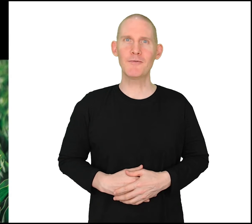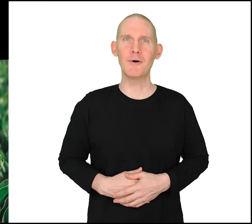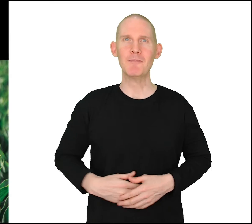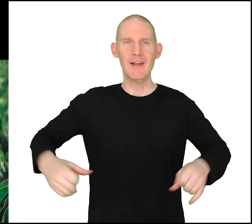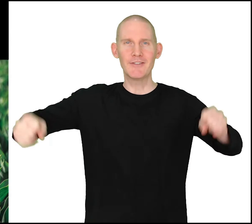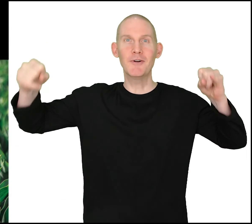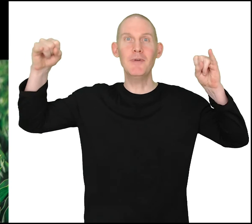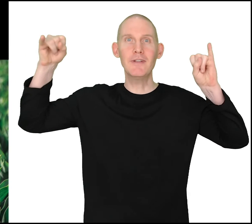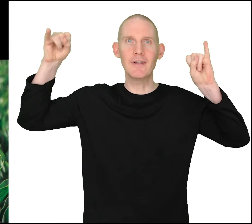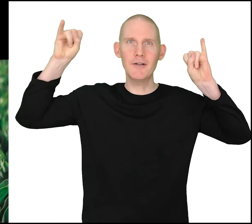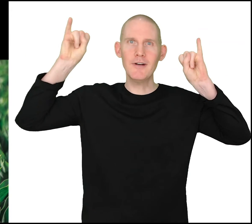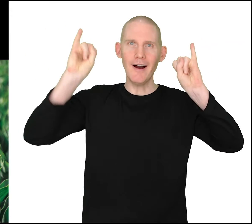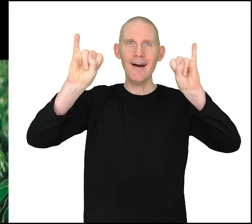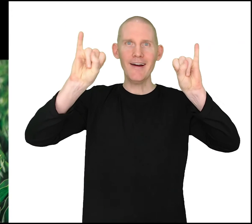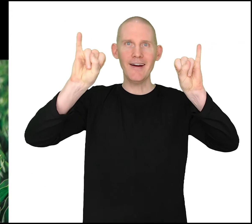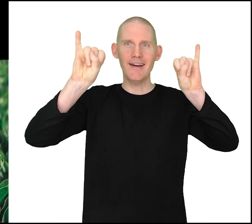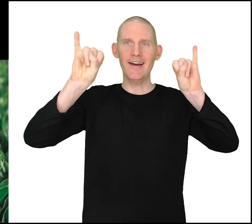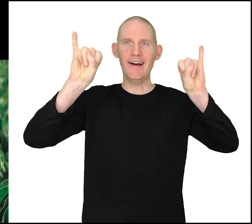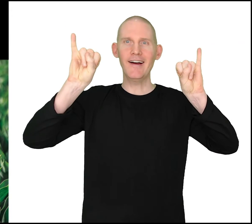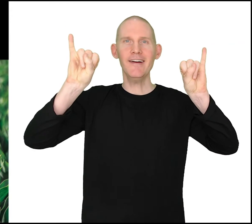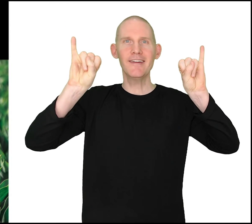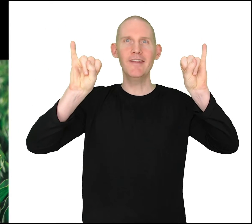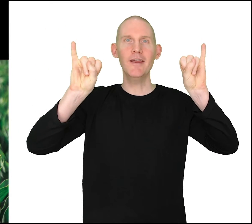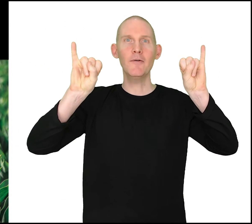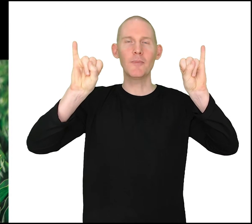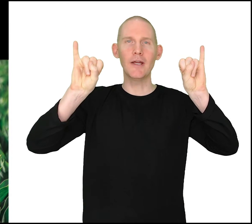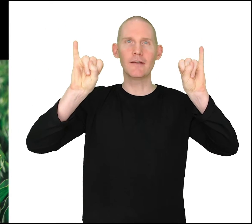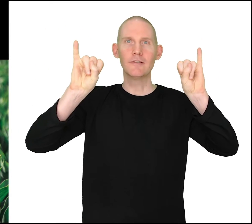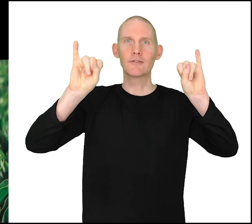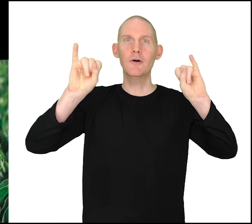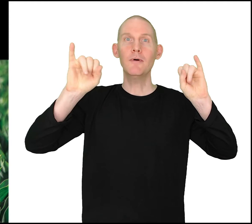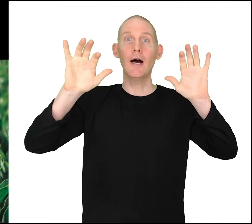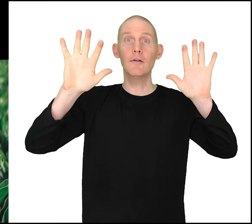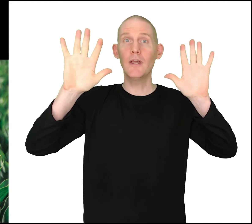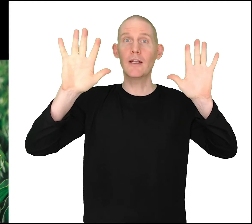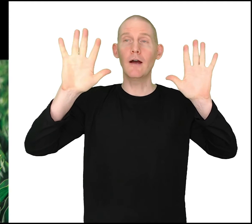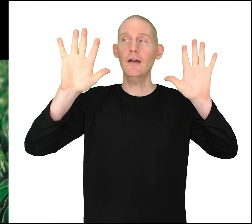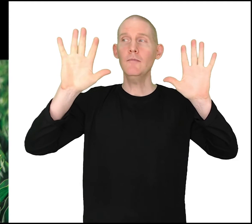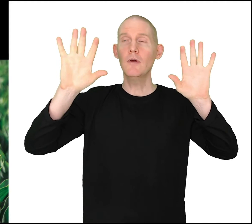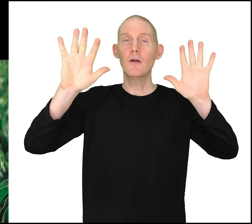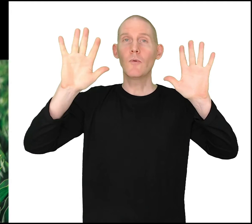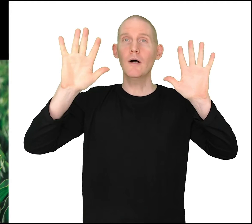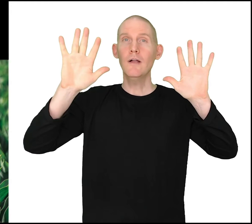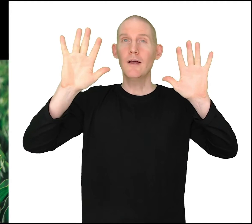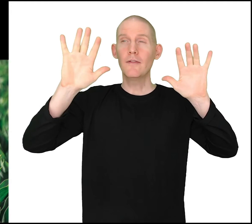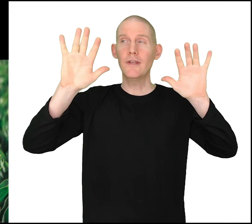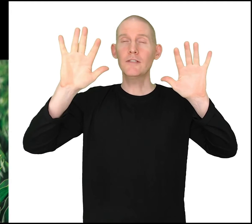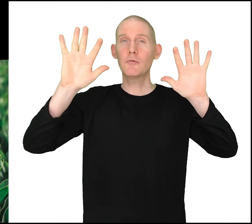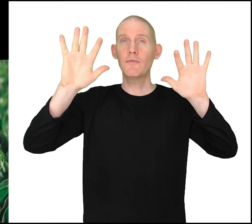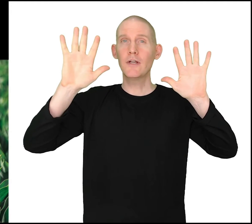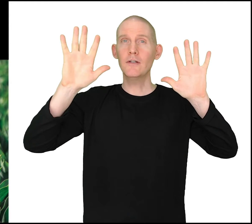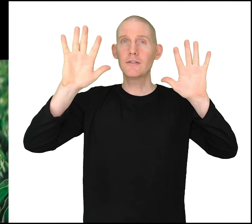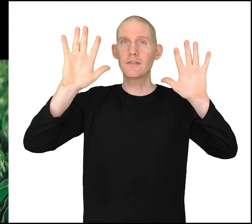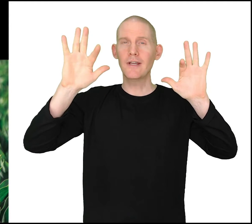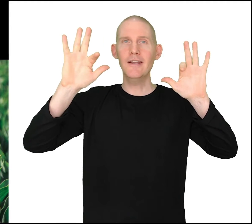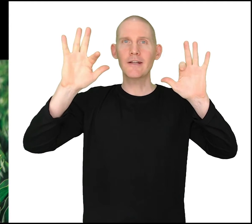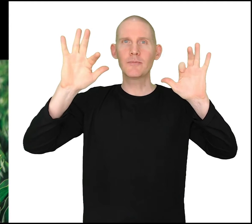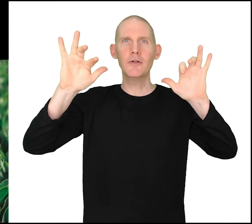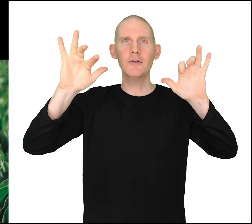it's going to be the letter i aha in the alphabet so how do we make an eye well these three fingers index middle and